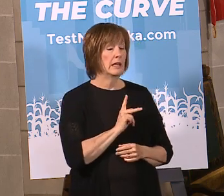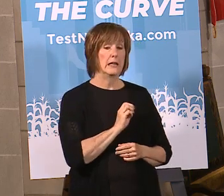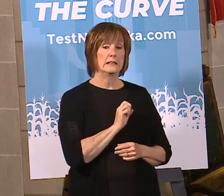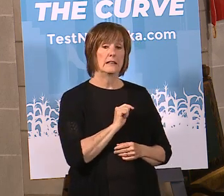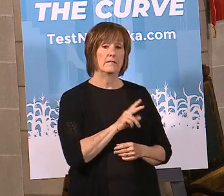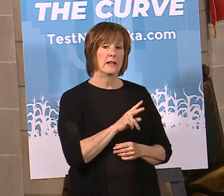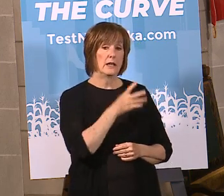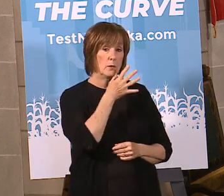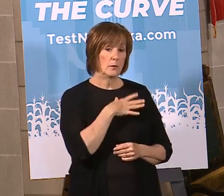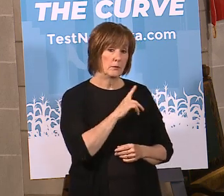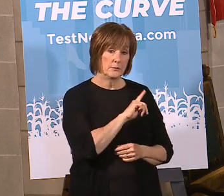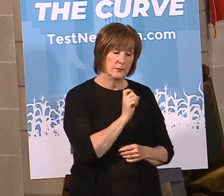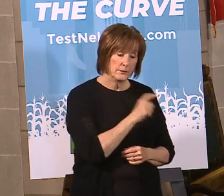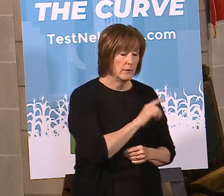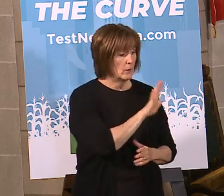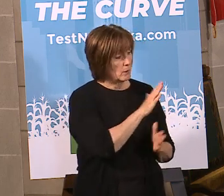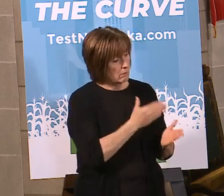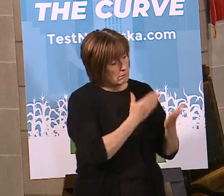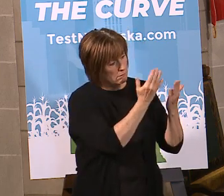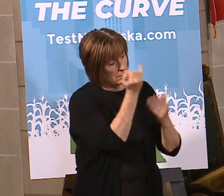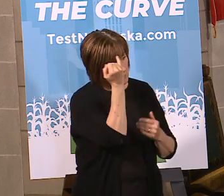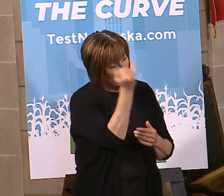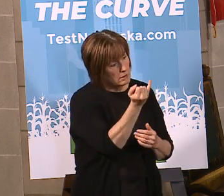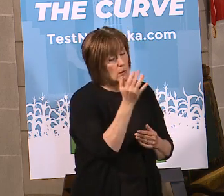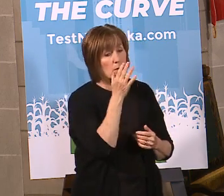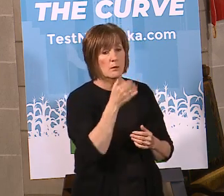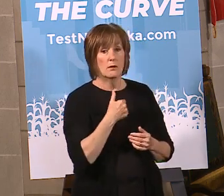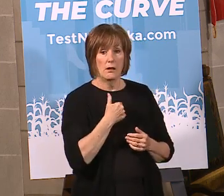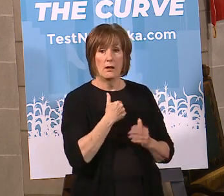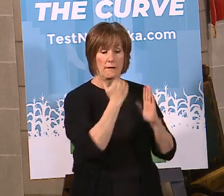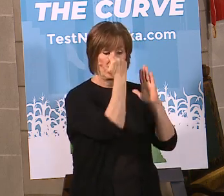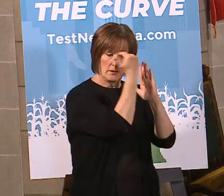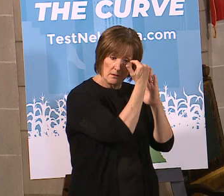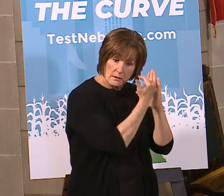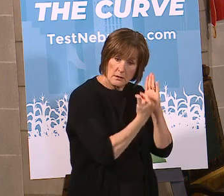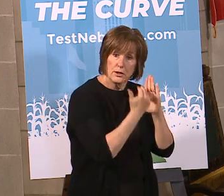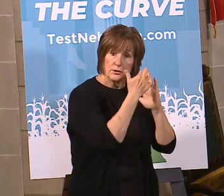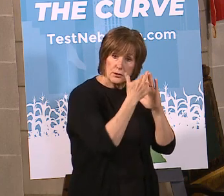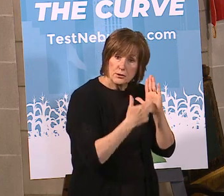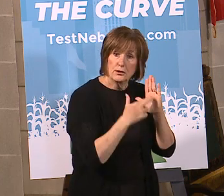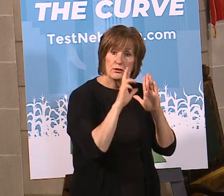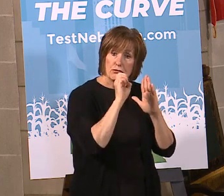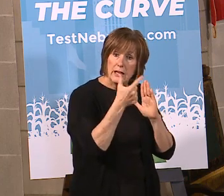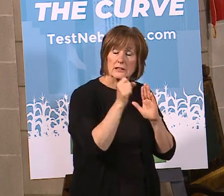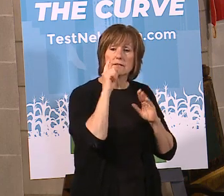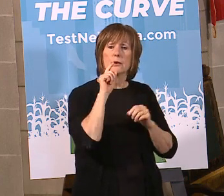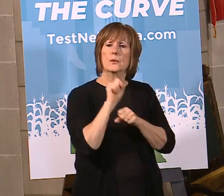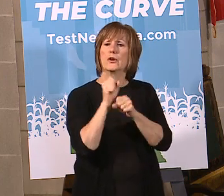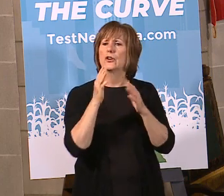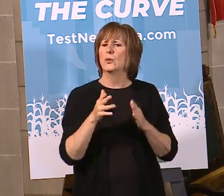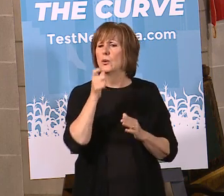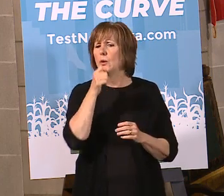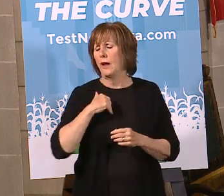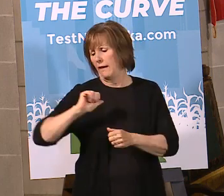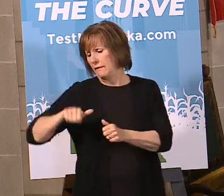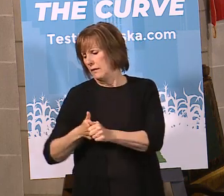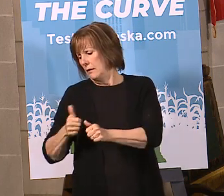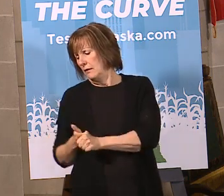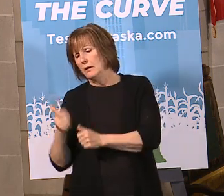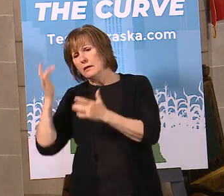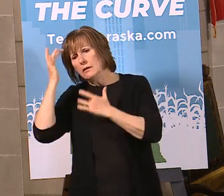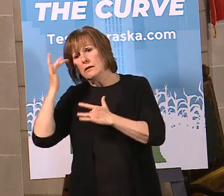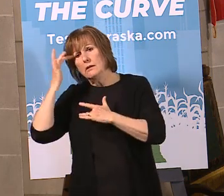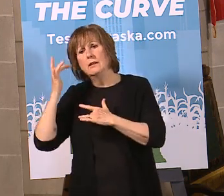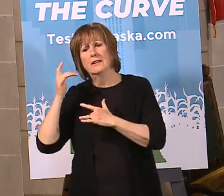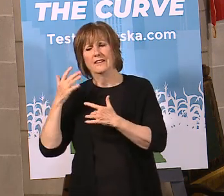What are your suggestions or would there be direct health measures, regulations for workers who have underlying health conditions and are